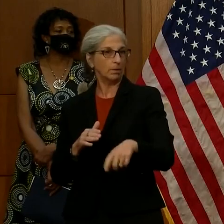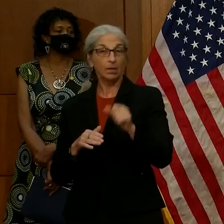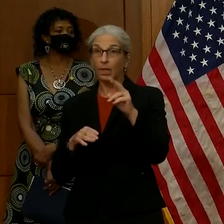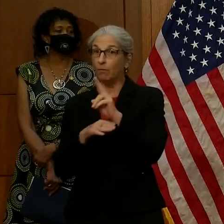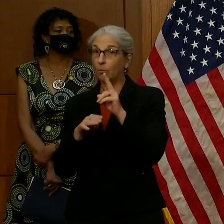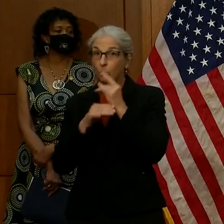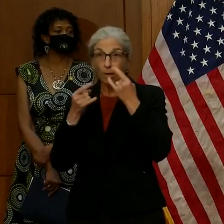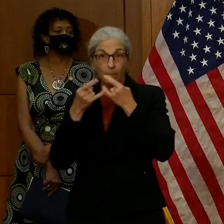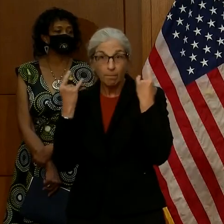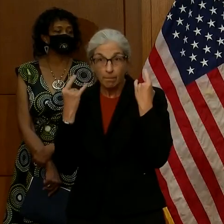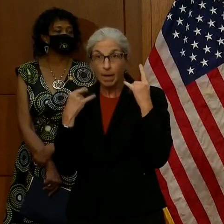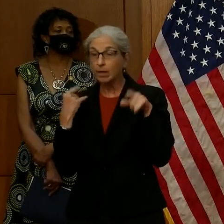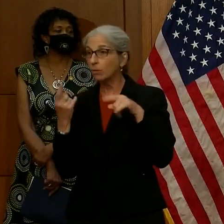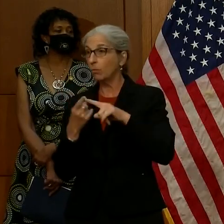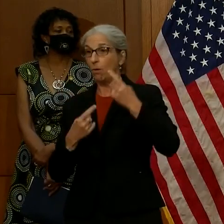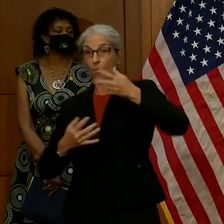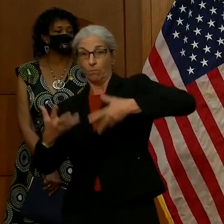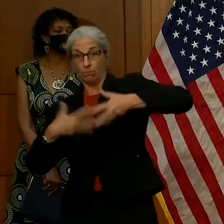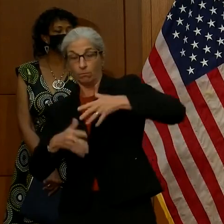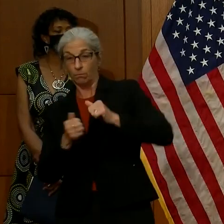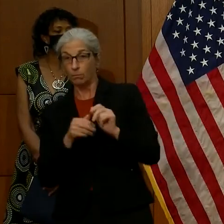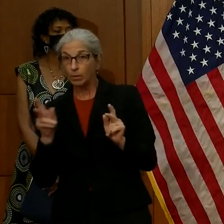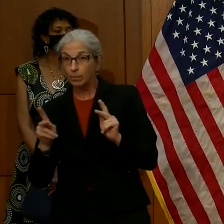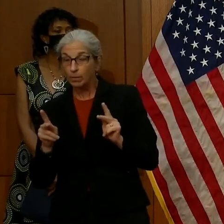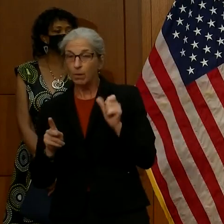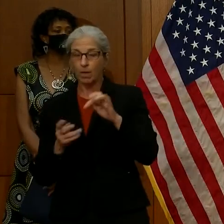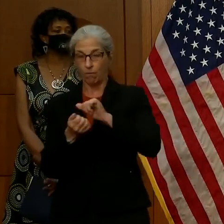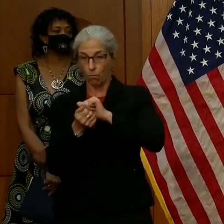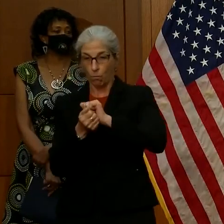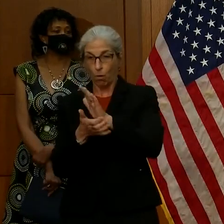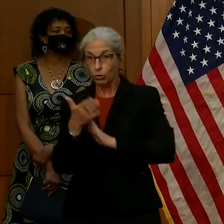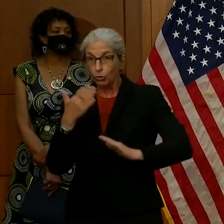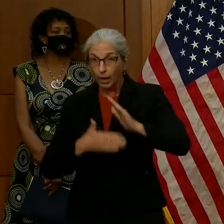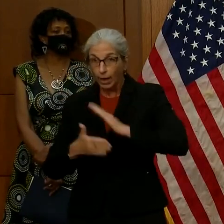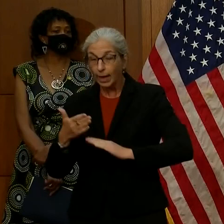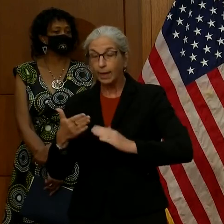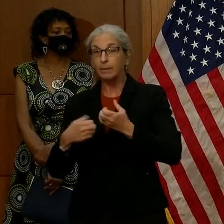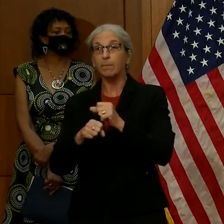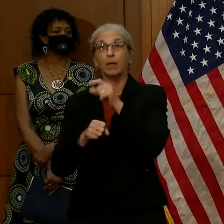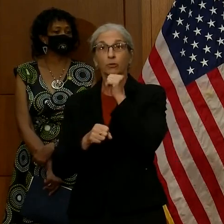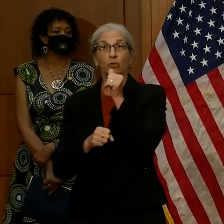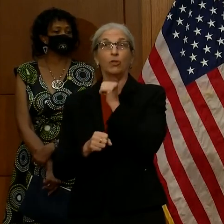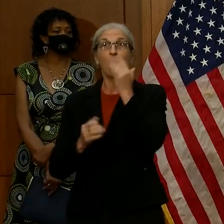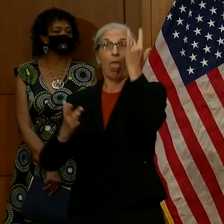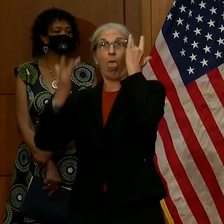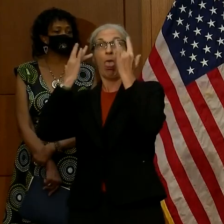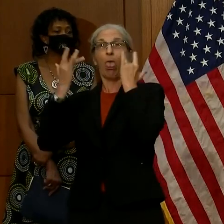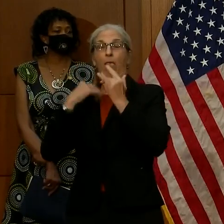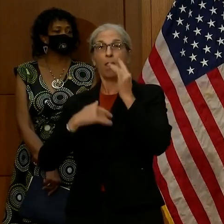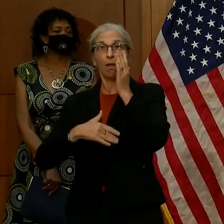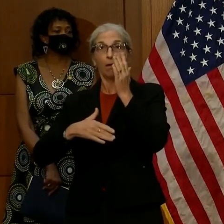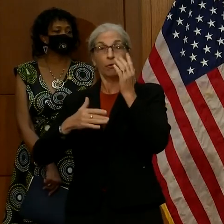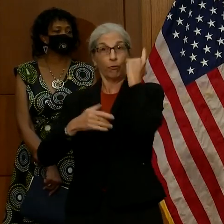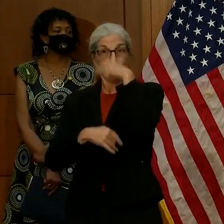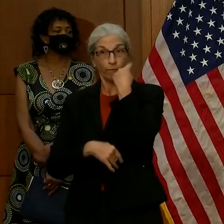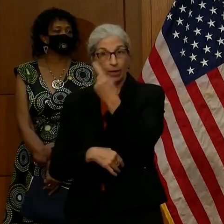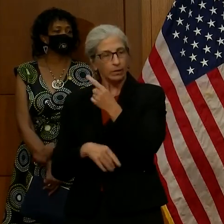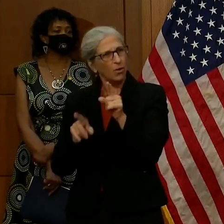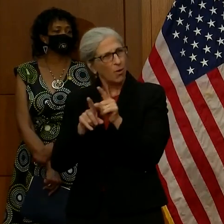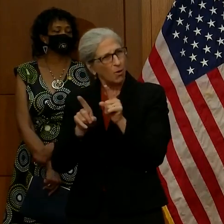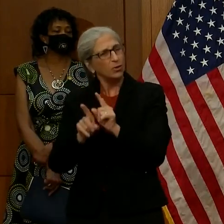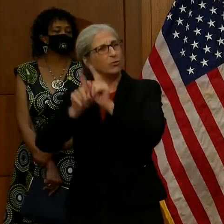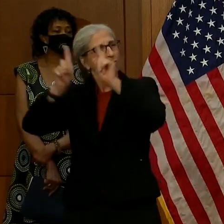wear our mask when we're around other people, if we wash our hands, keep our hands away from our faces, and keep our social distancing,